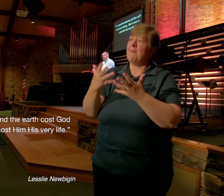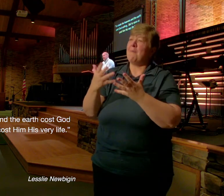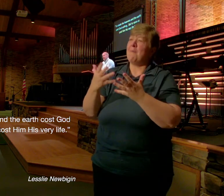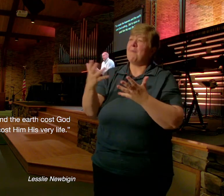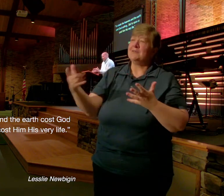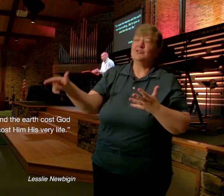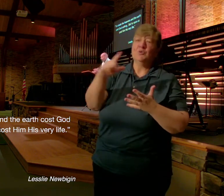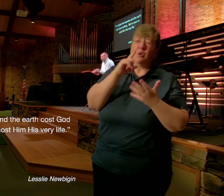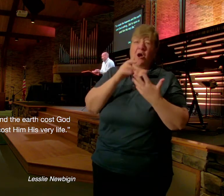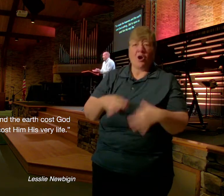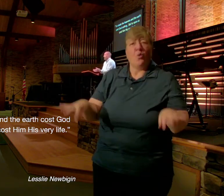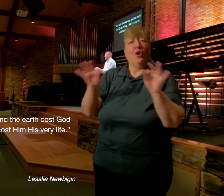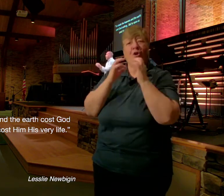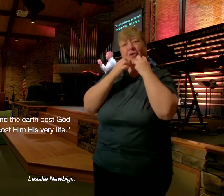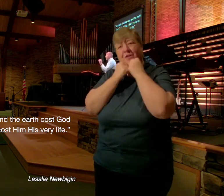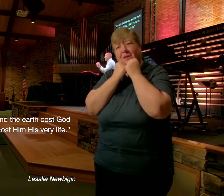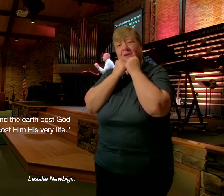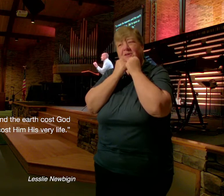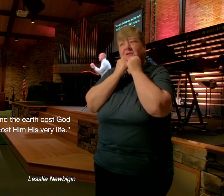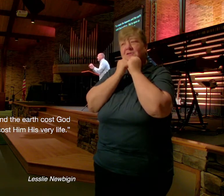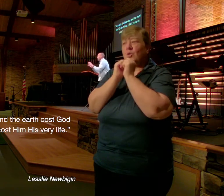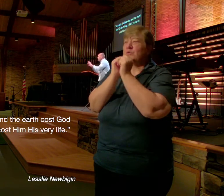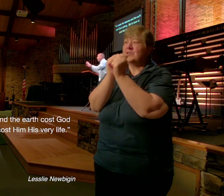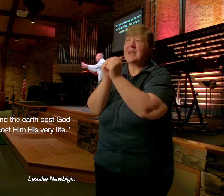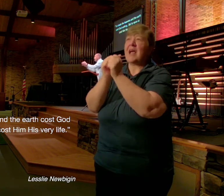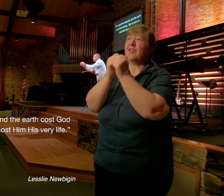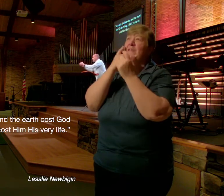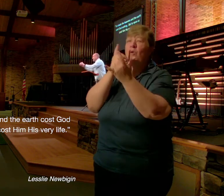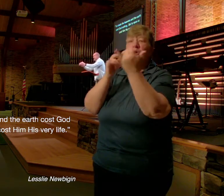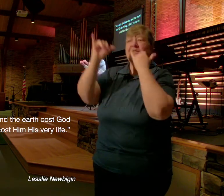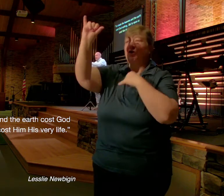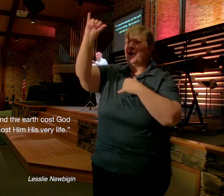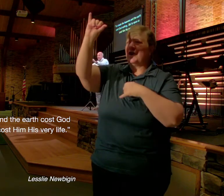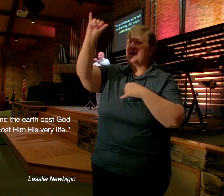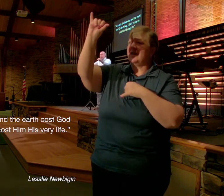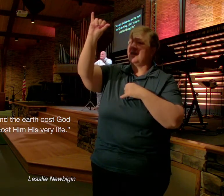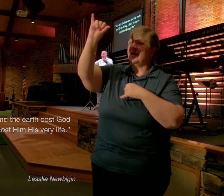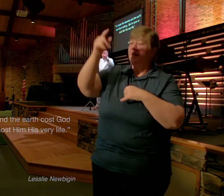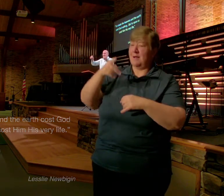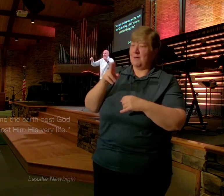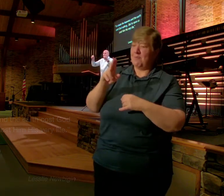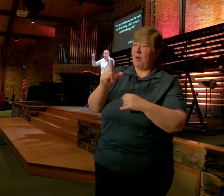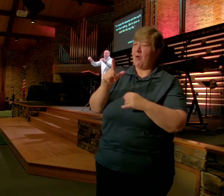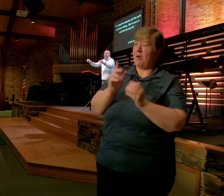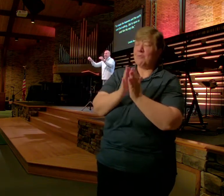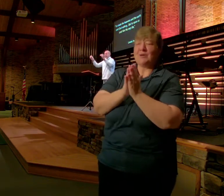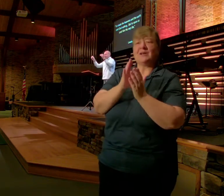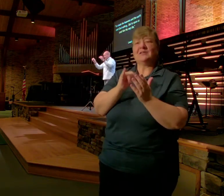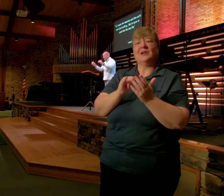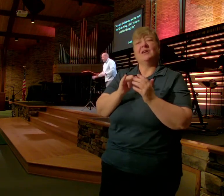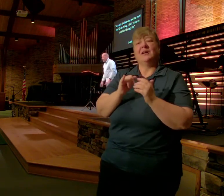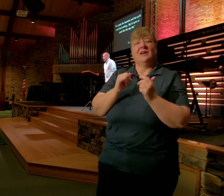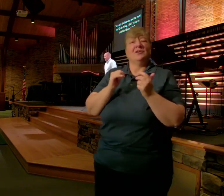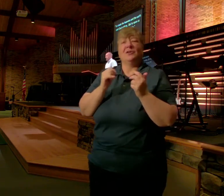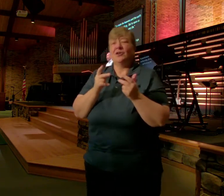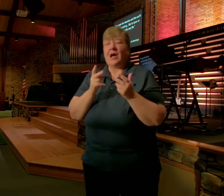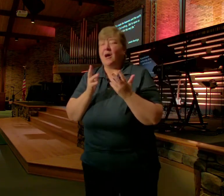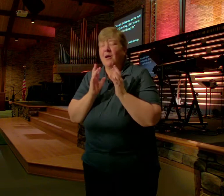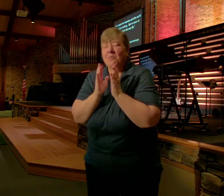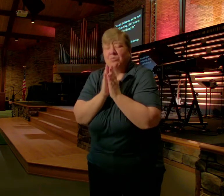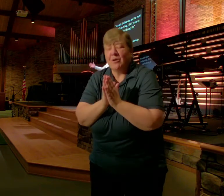Be together For all Eternity Paul is Praying Oh that You would See yourself The way Jesus Sees You